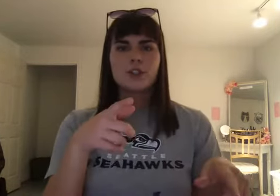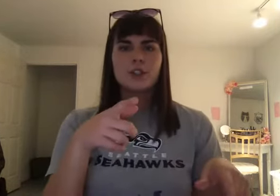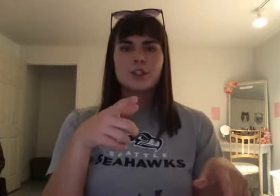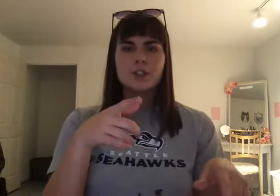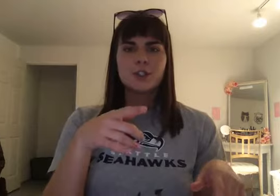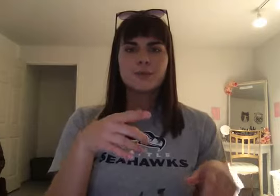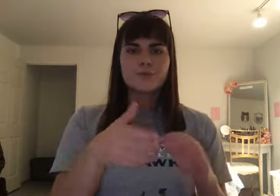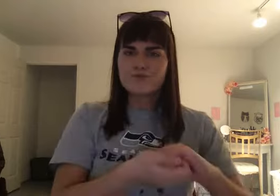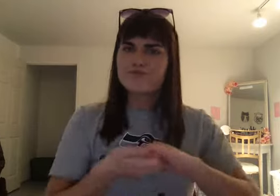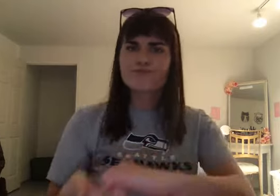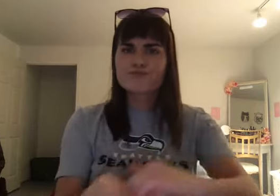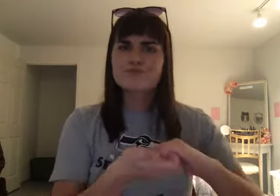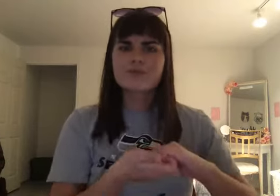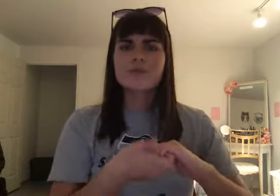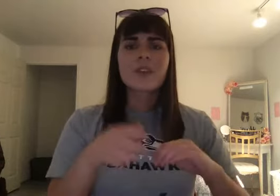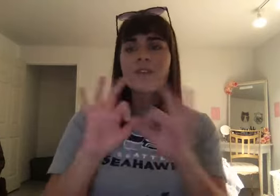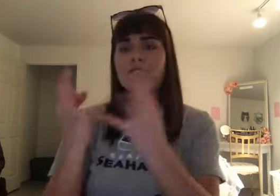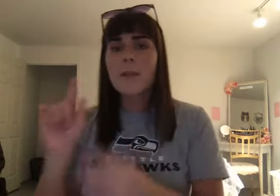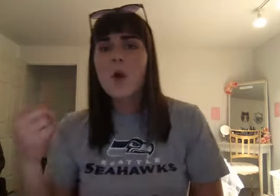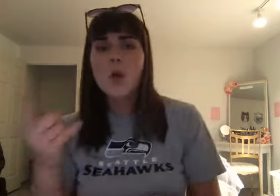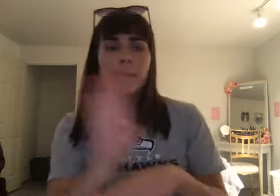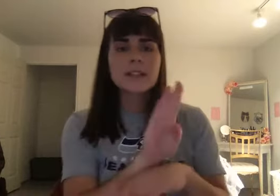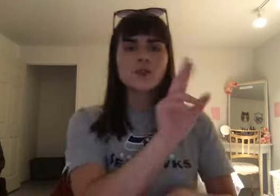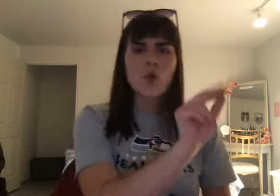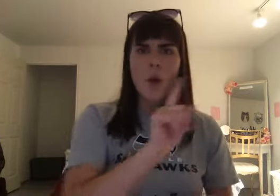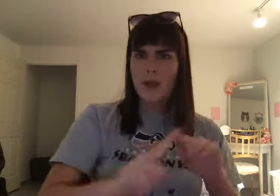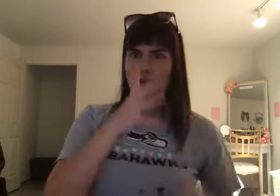family. And particularly. Protecting. Women. As well.